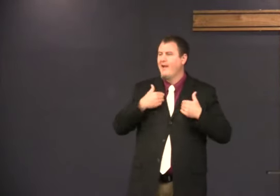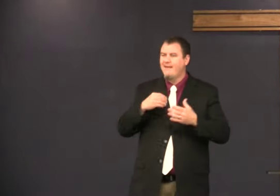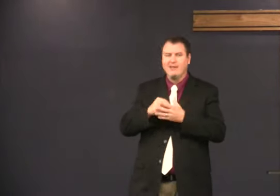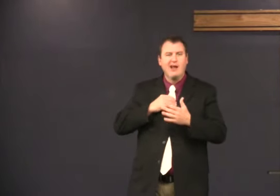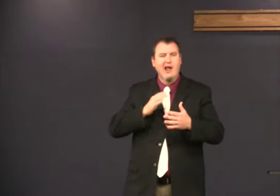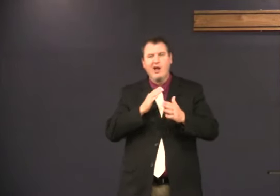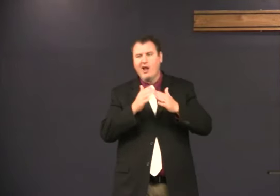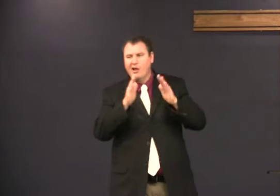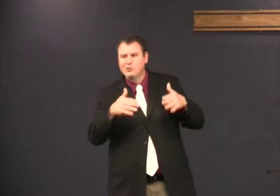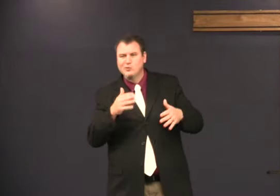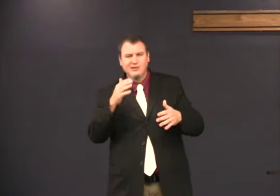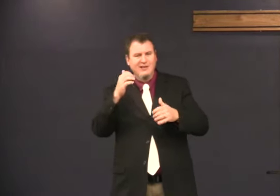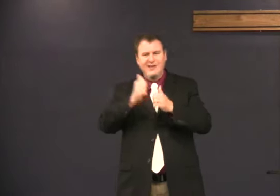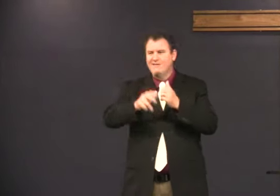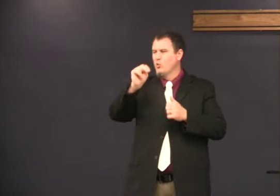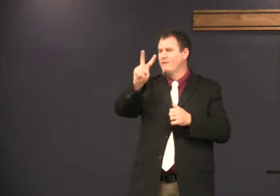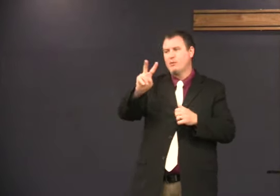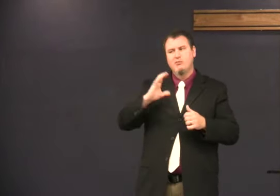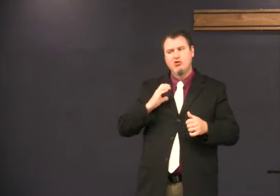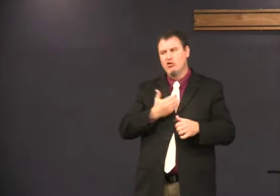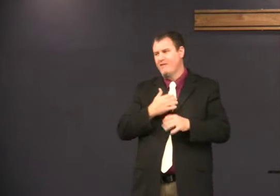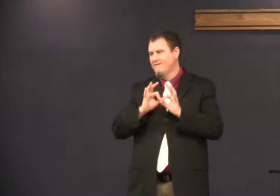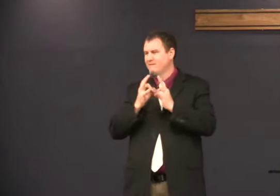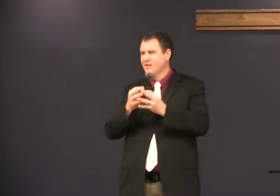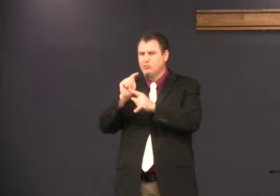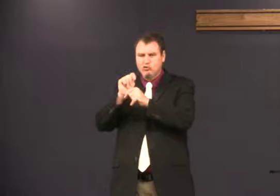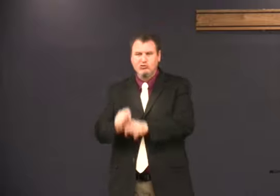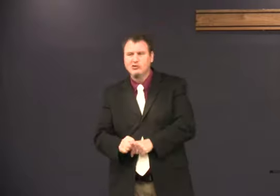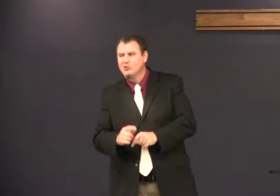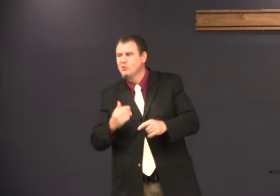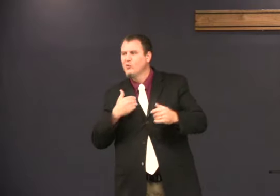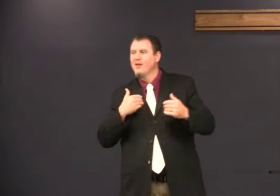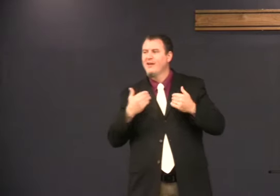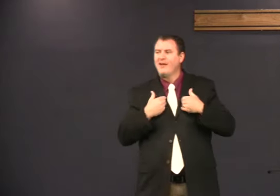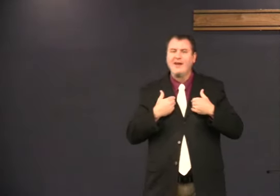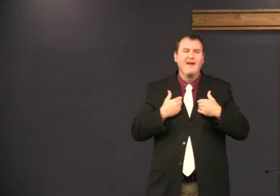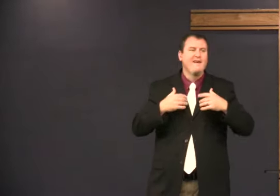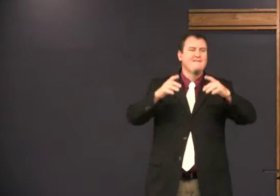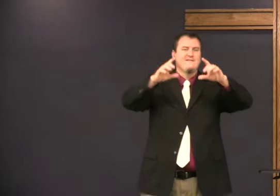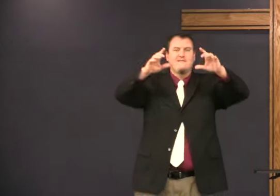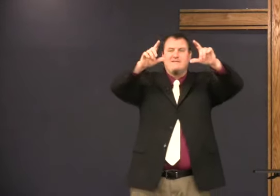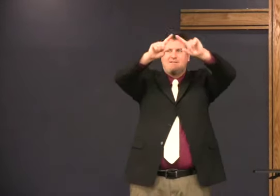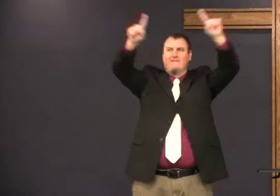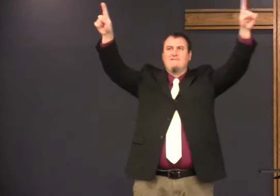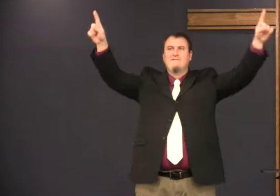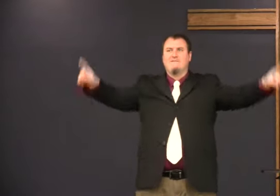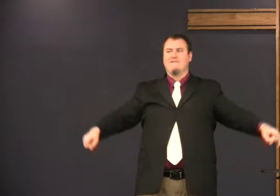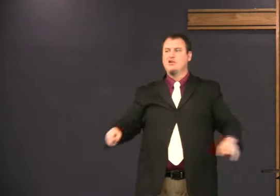so we have in our house every November the new man tradition where we have